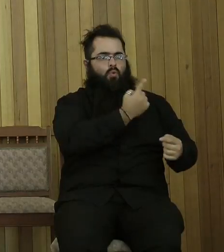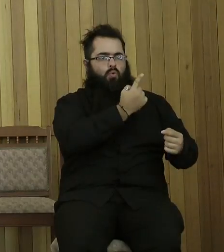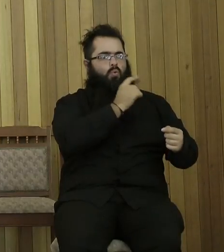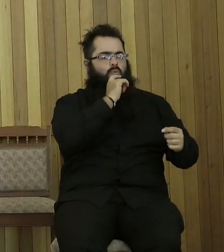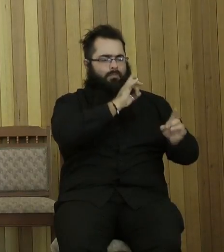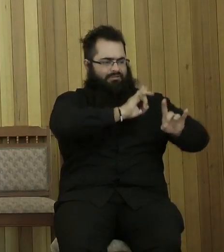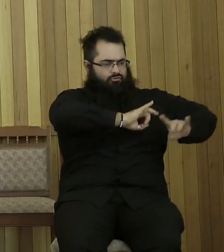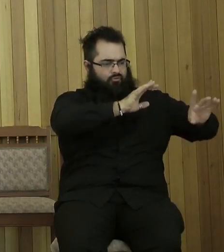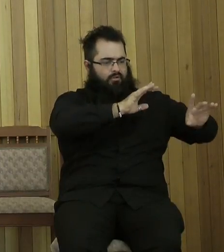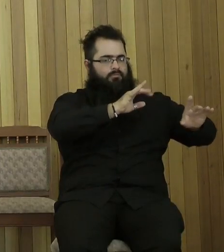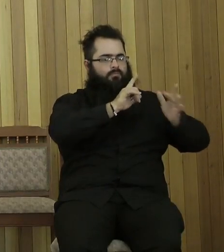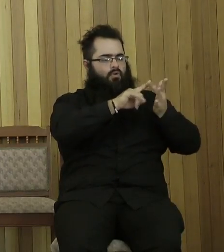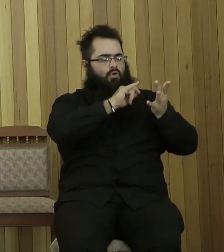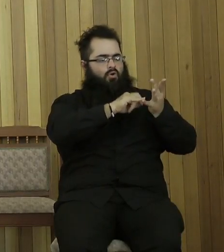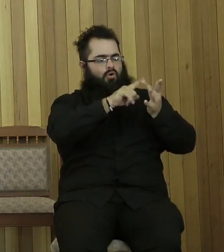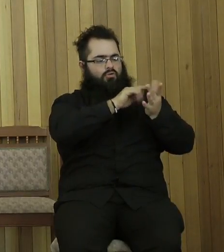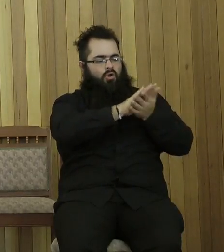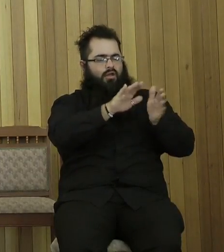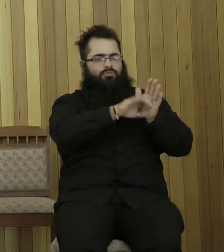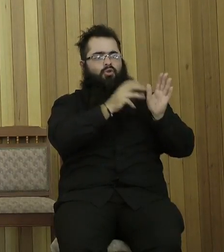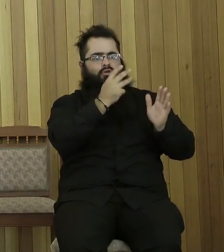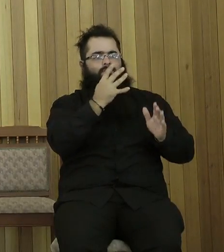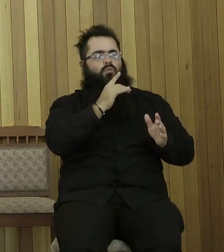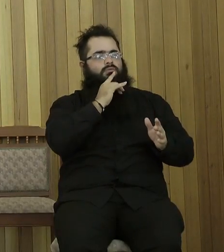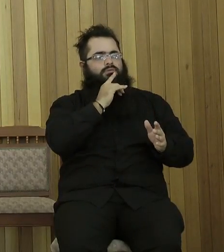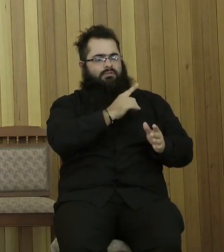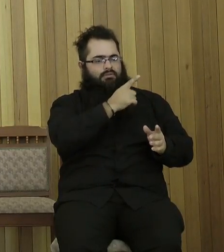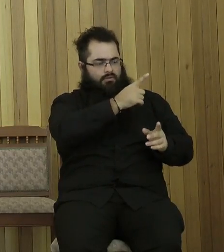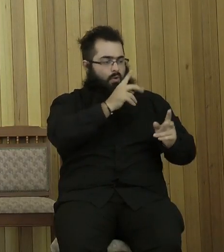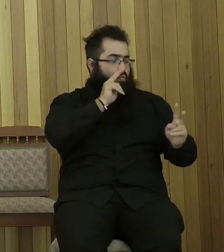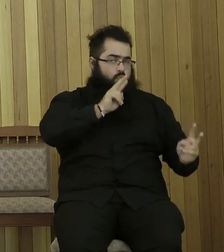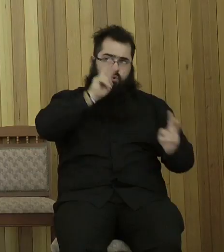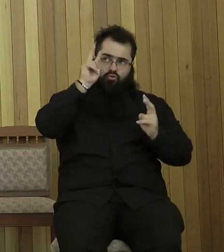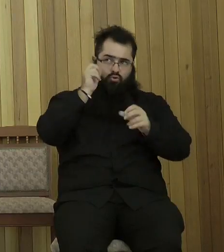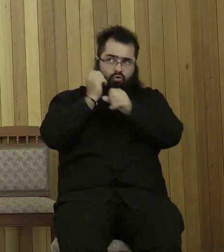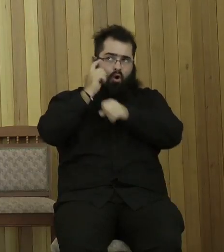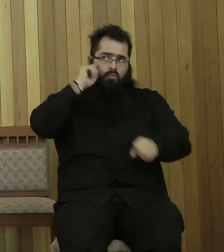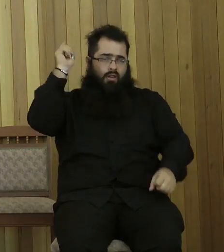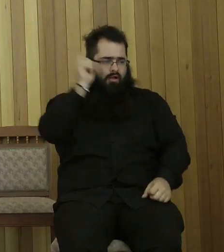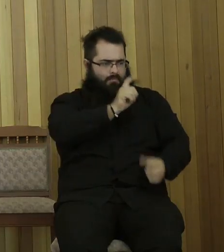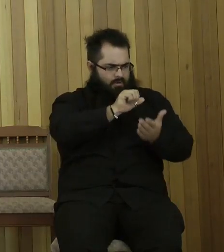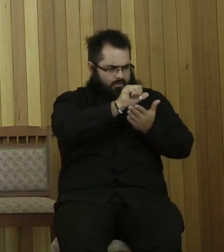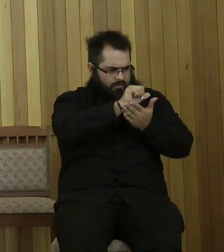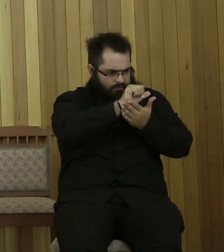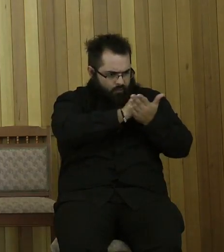behold your God will come in vengeance with the recompense of God. He will come and save you.